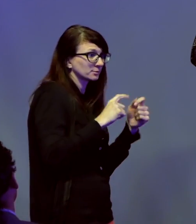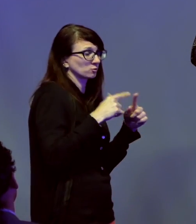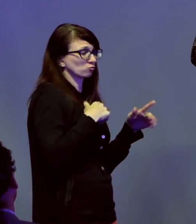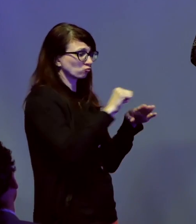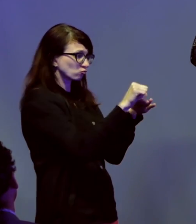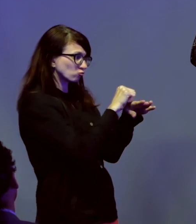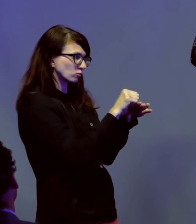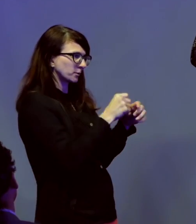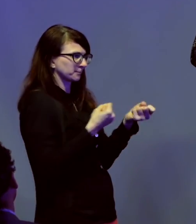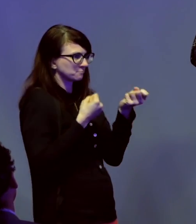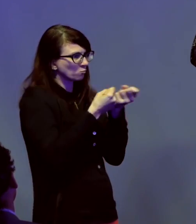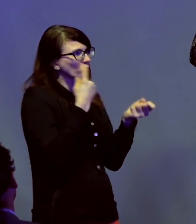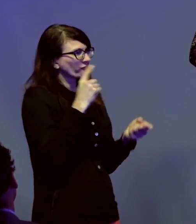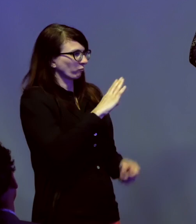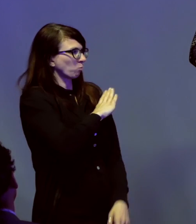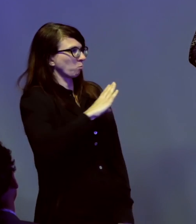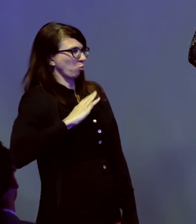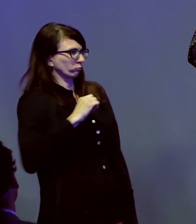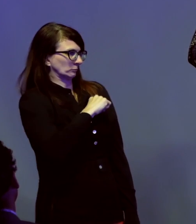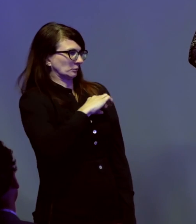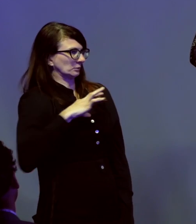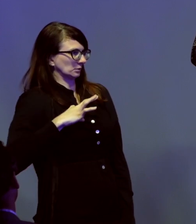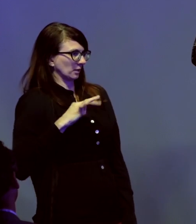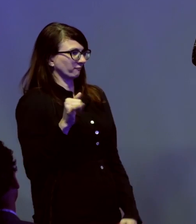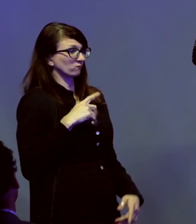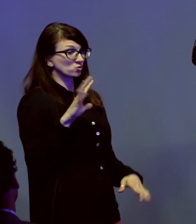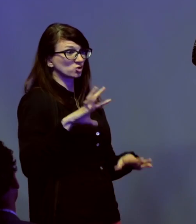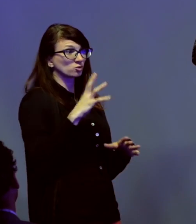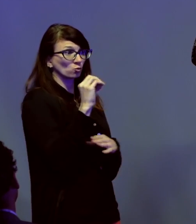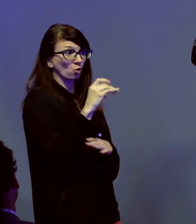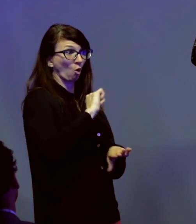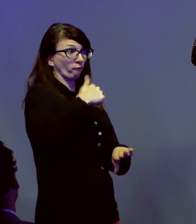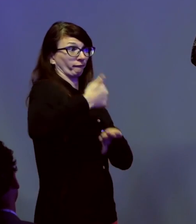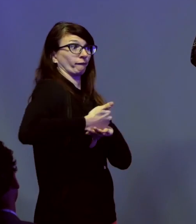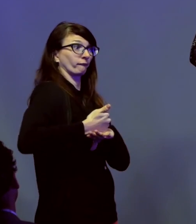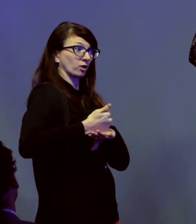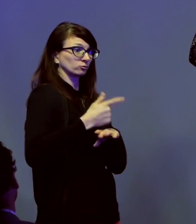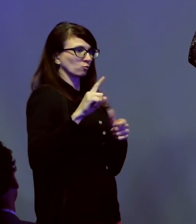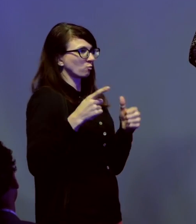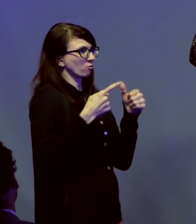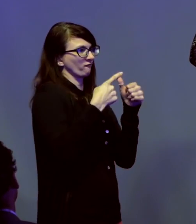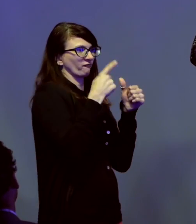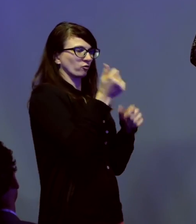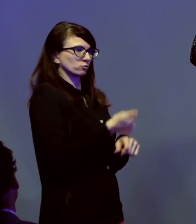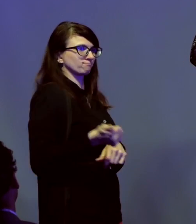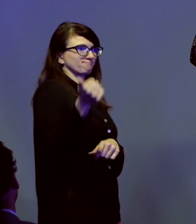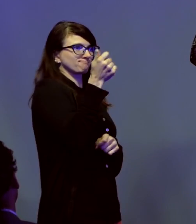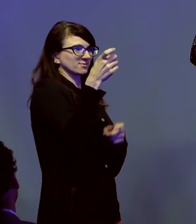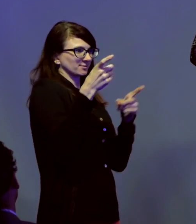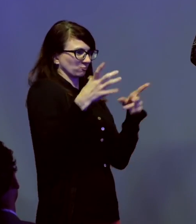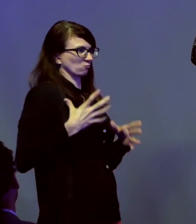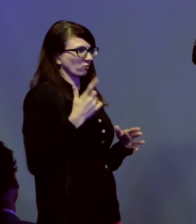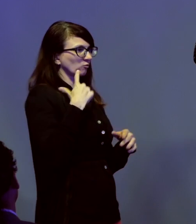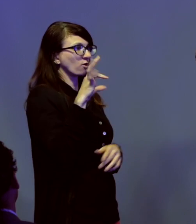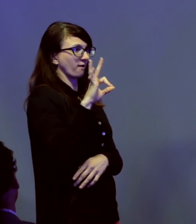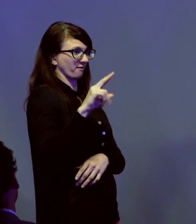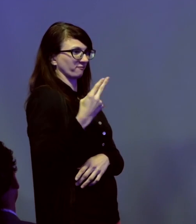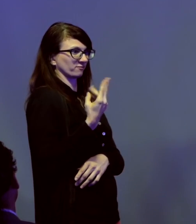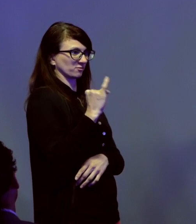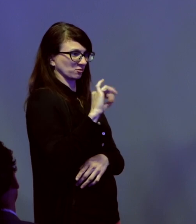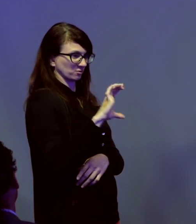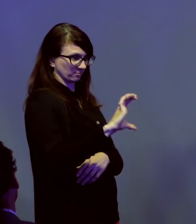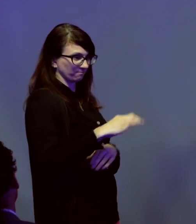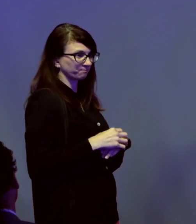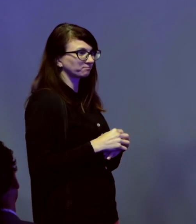to the board and staff. She is a co-founder and first executive director of the Fair Housing Justice Center. Since